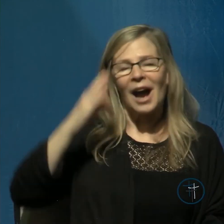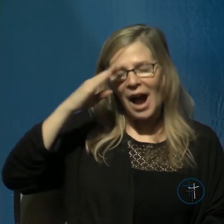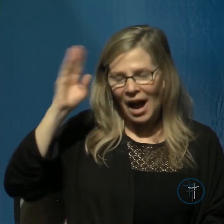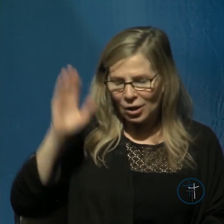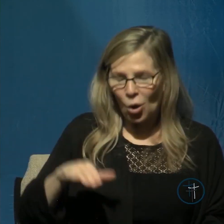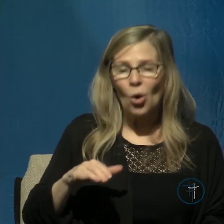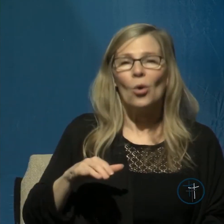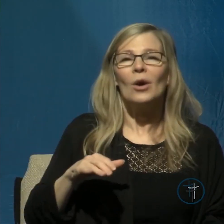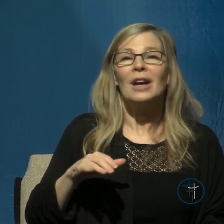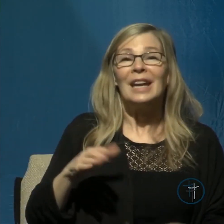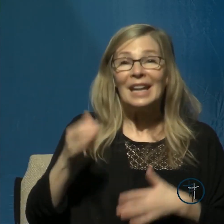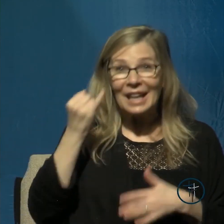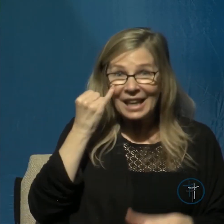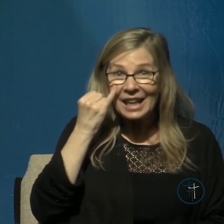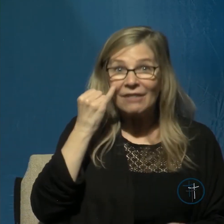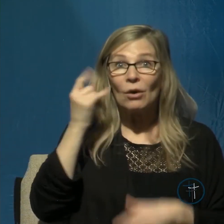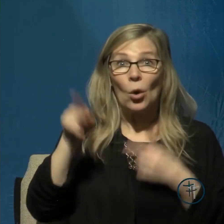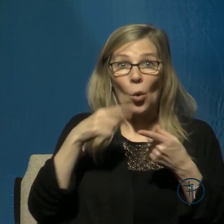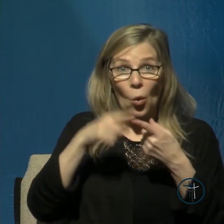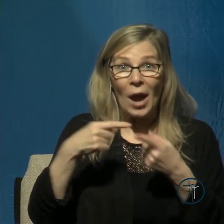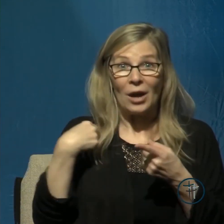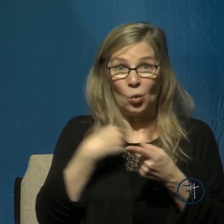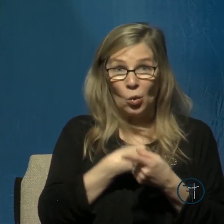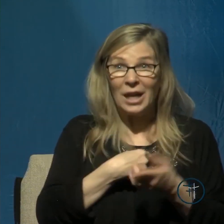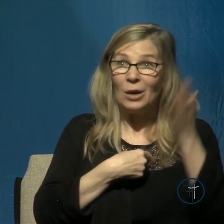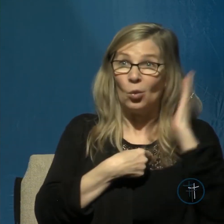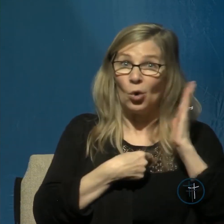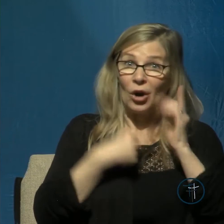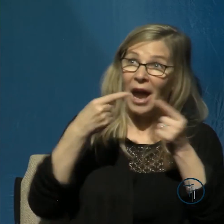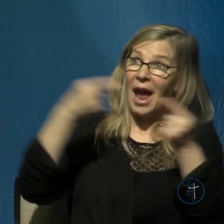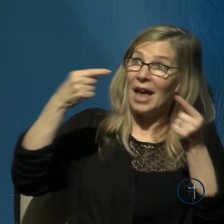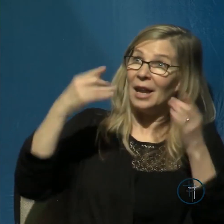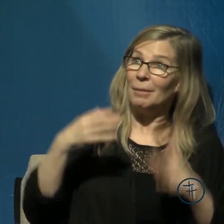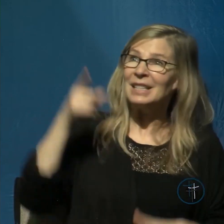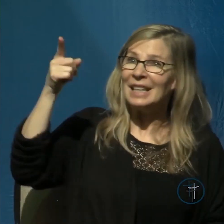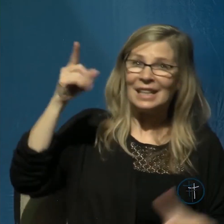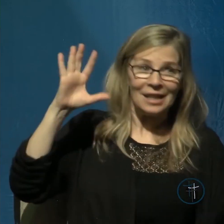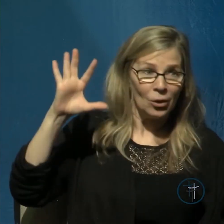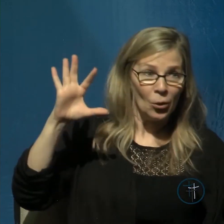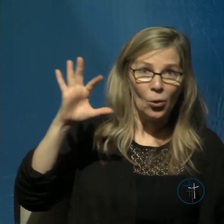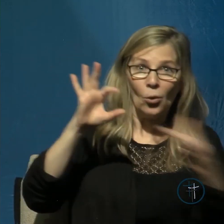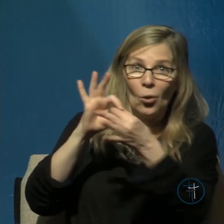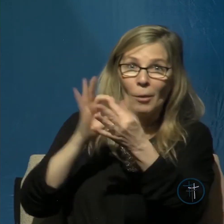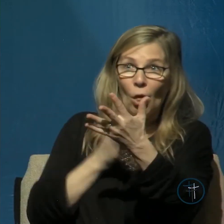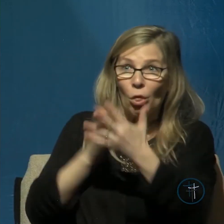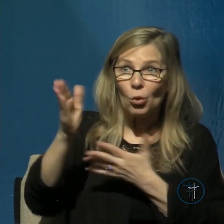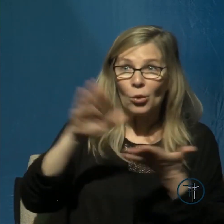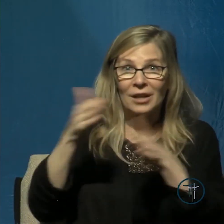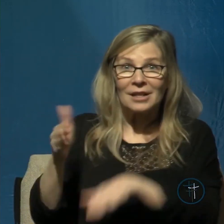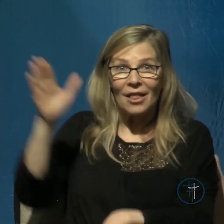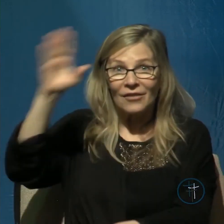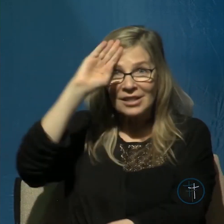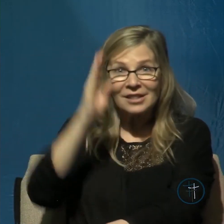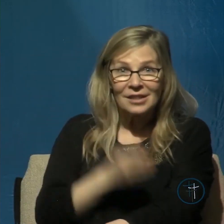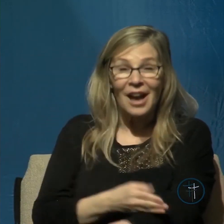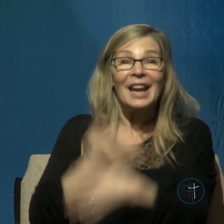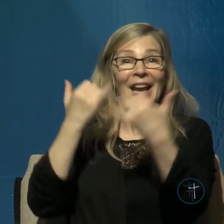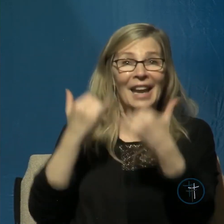that if when we were enemies we were reconciled to God by the death of his son much more being reconciled we shall be